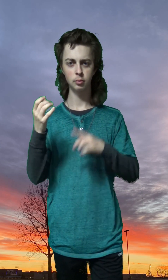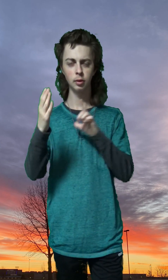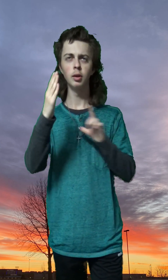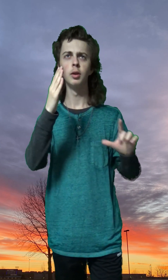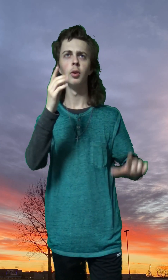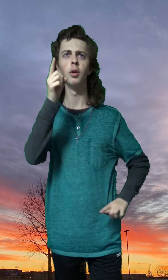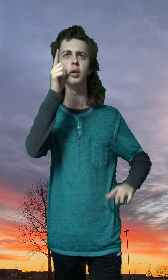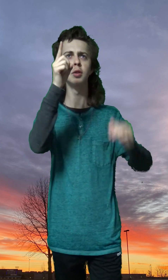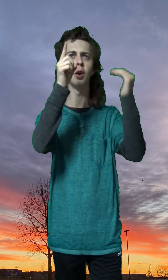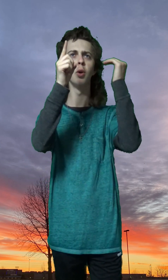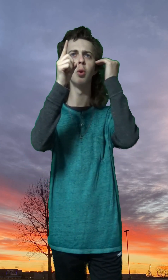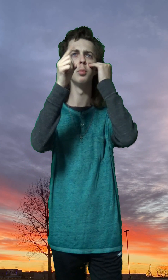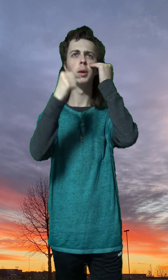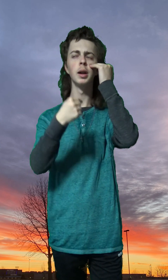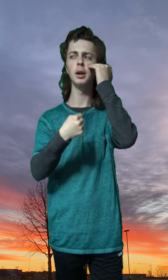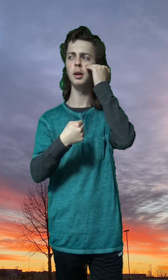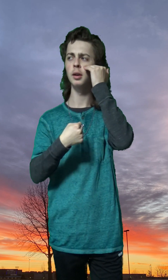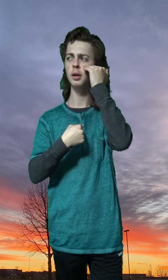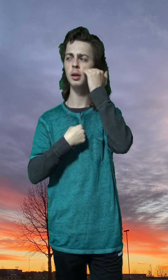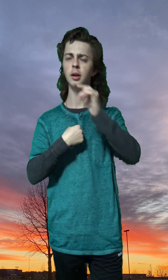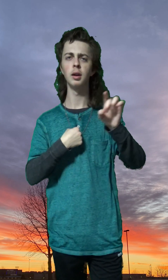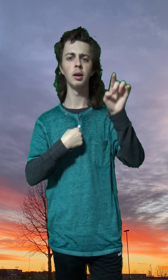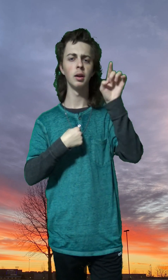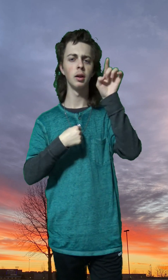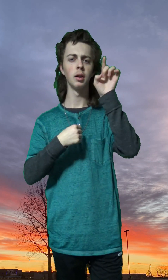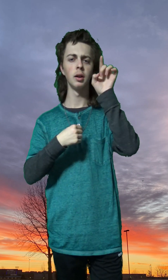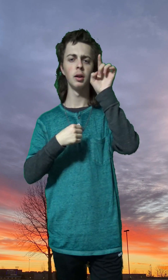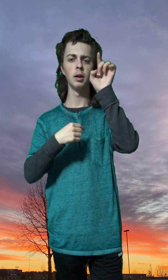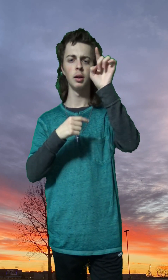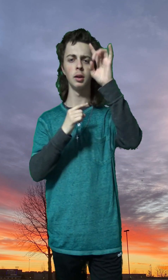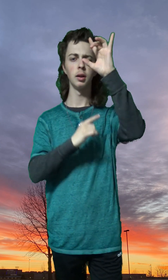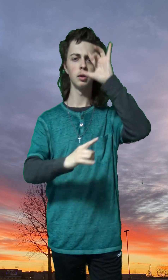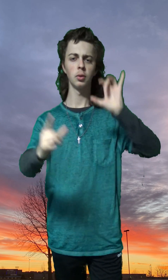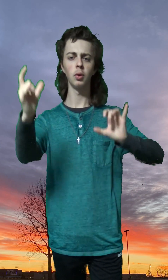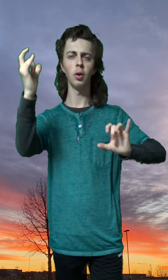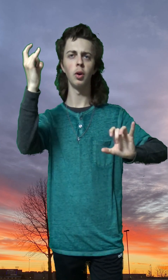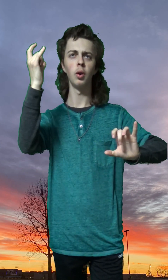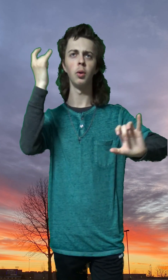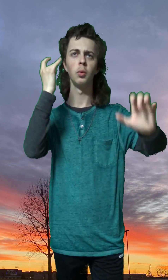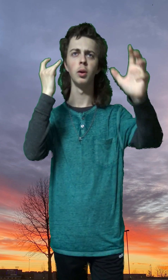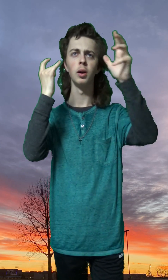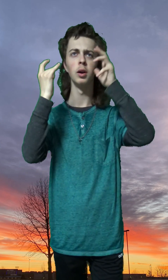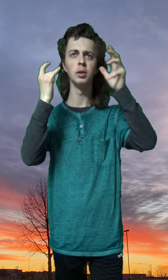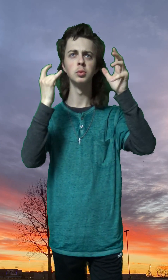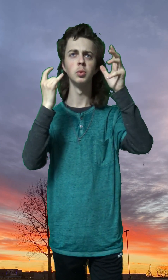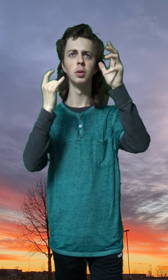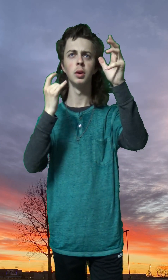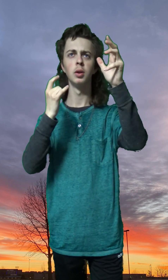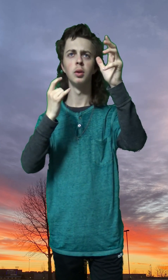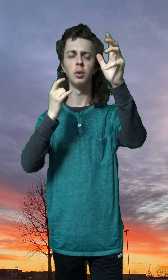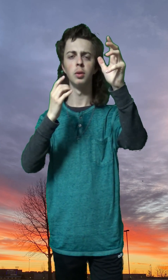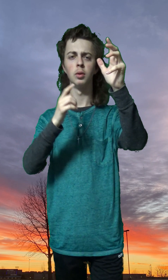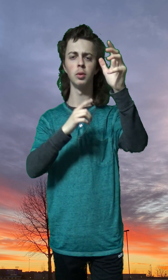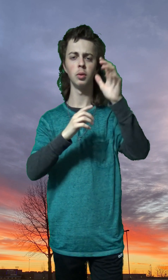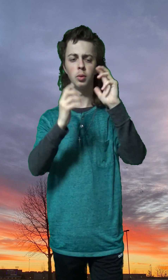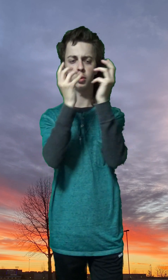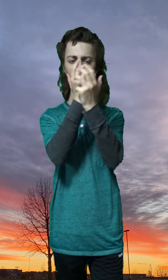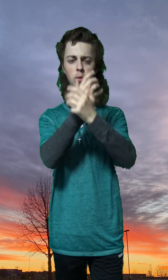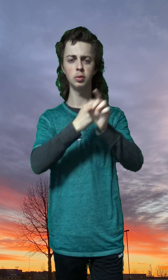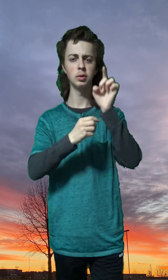Lord, you know me, and you always will Oh, you